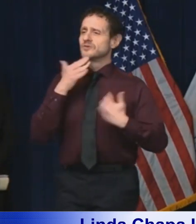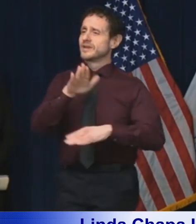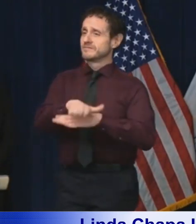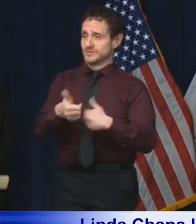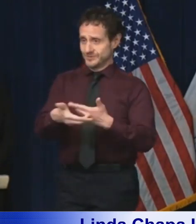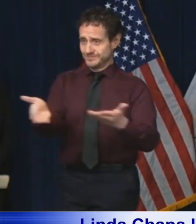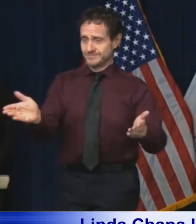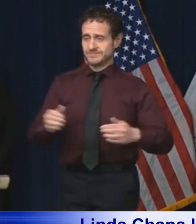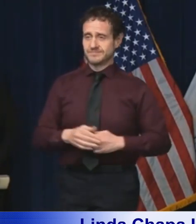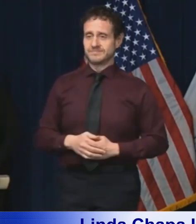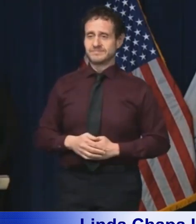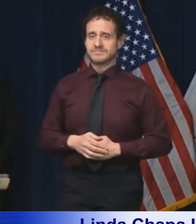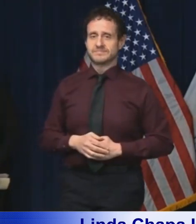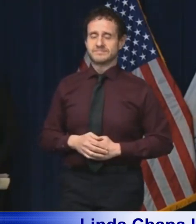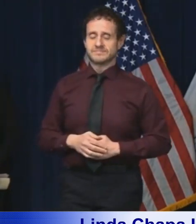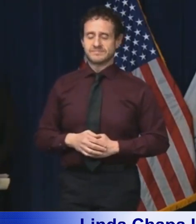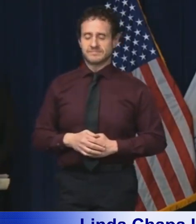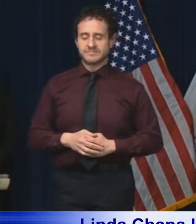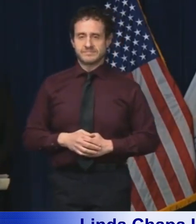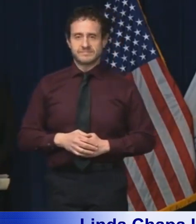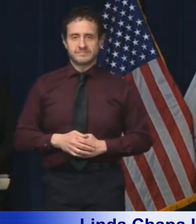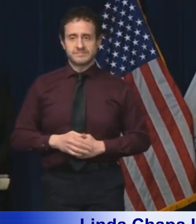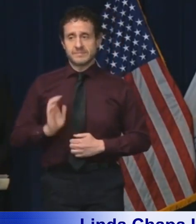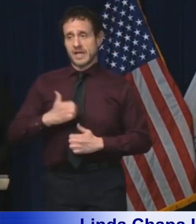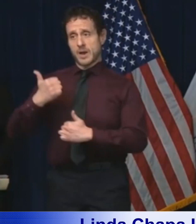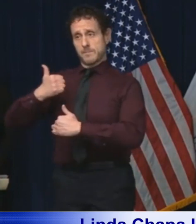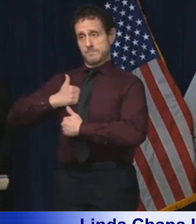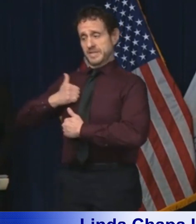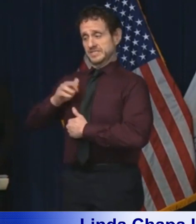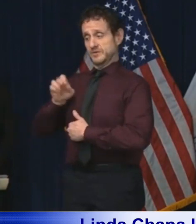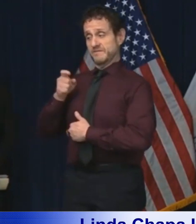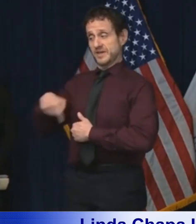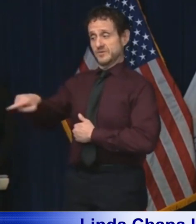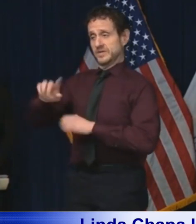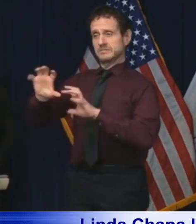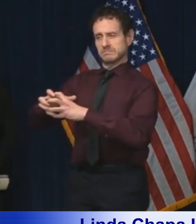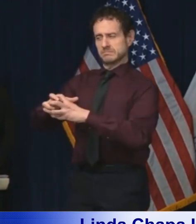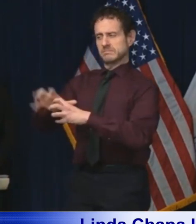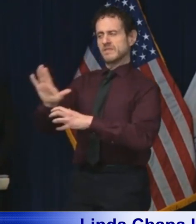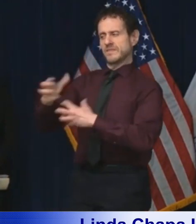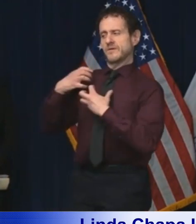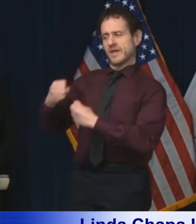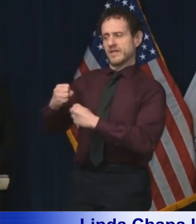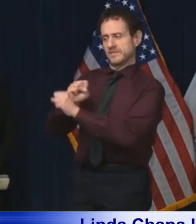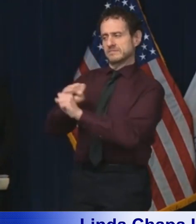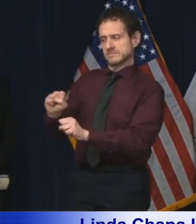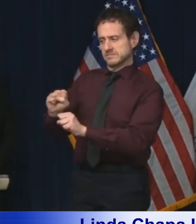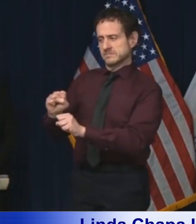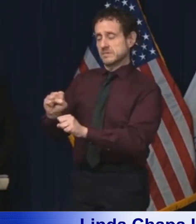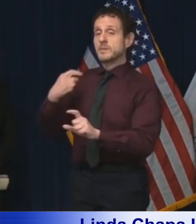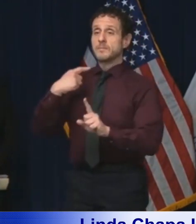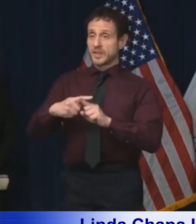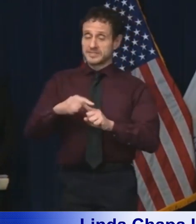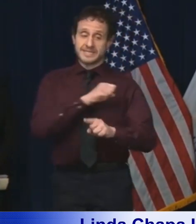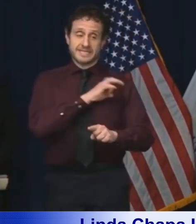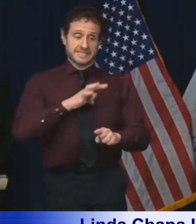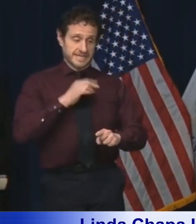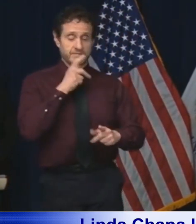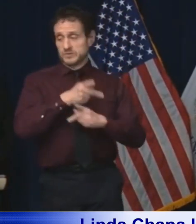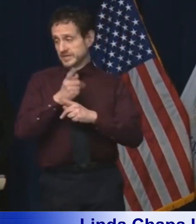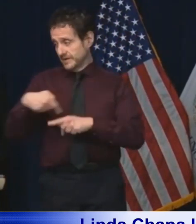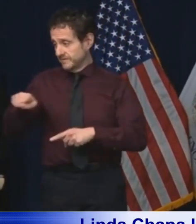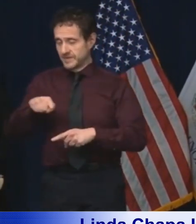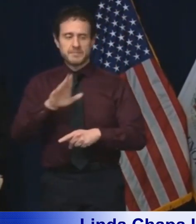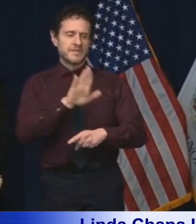The health and safety of our military veterans and those devoted staff who care for them